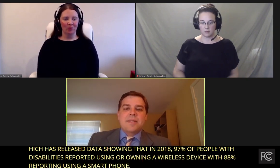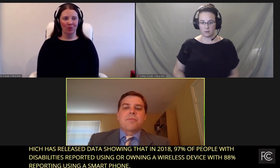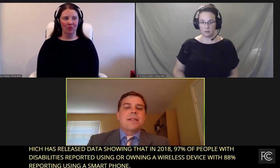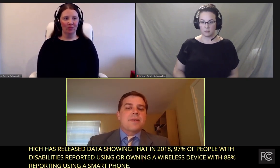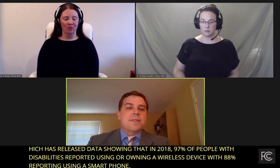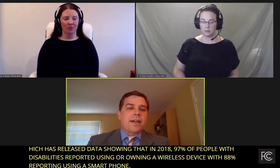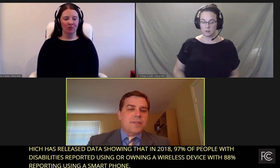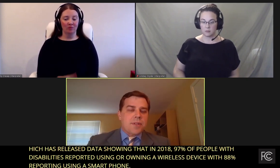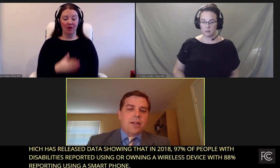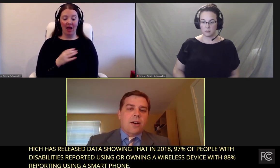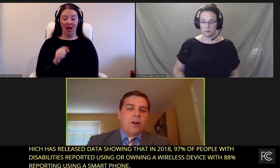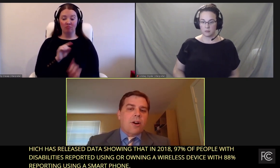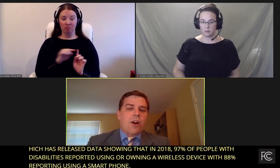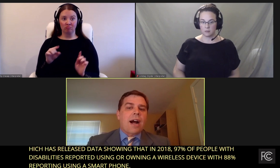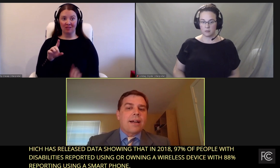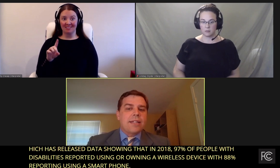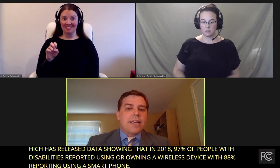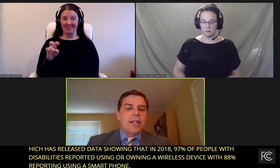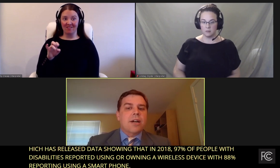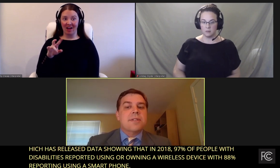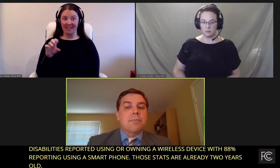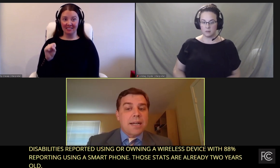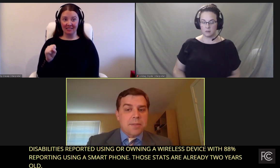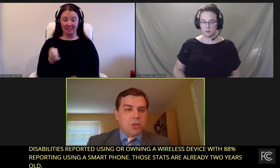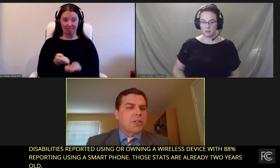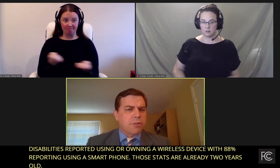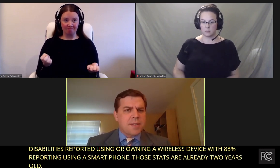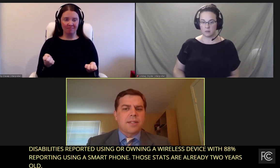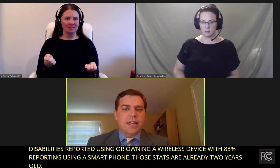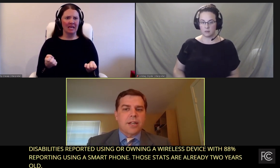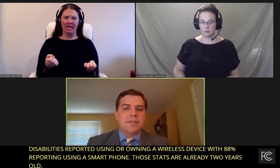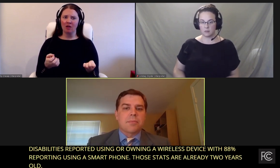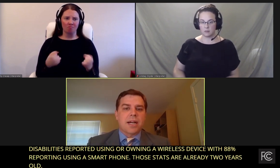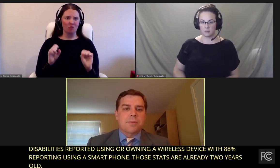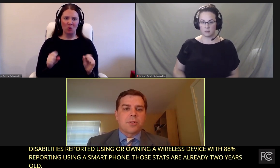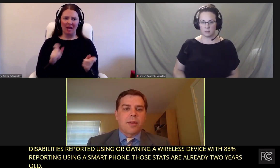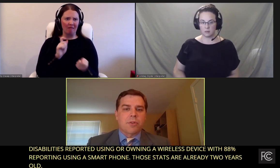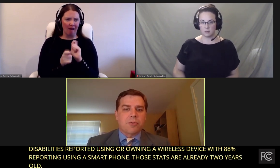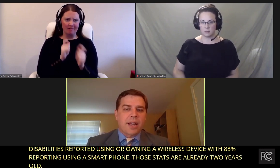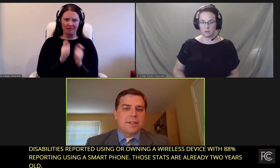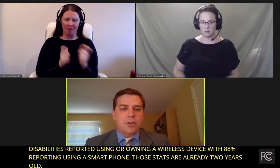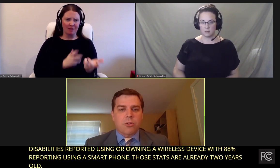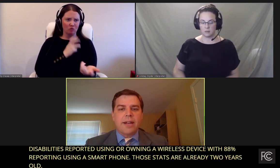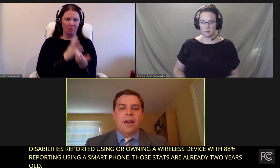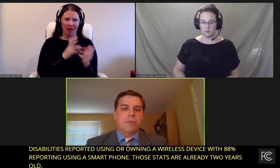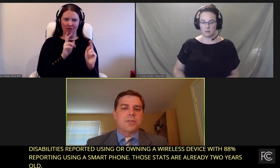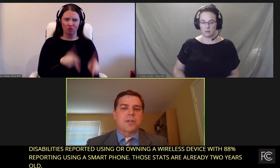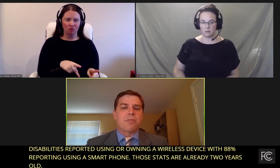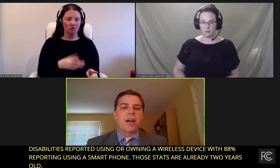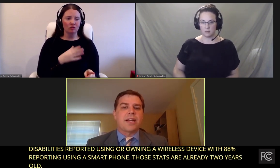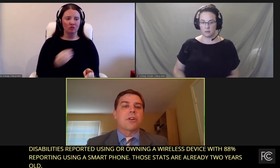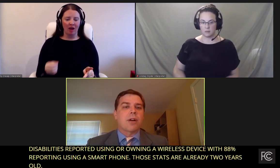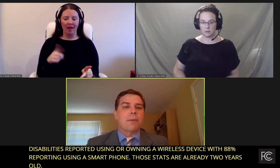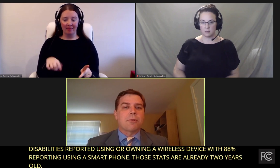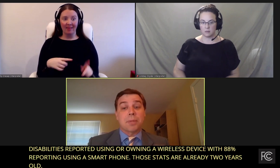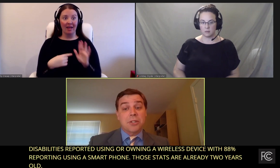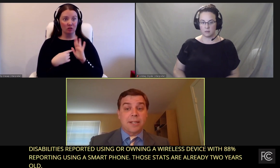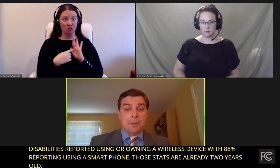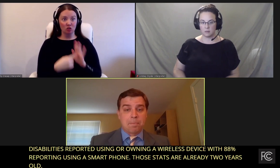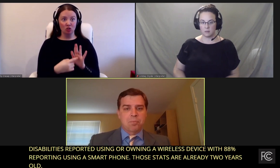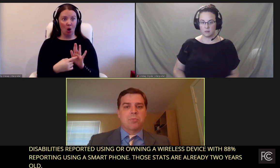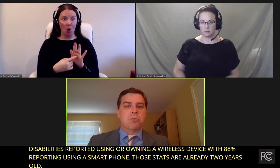And these devices are highly customizable, increasingly customizable and reflect great efforts to provide